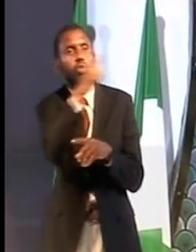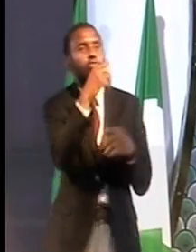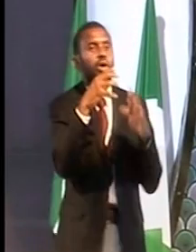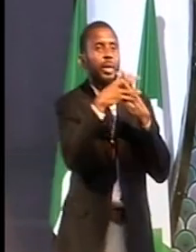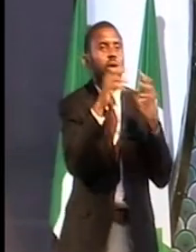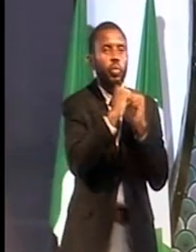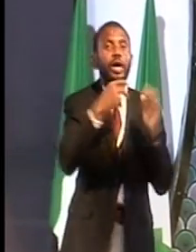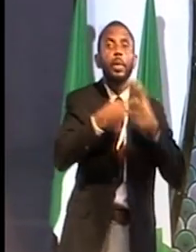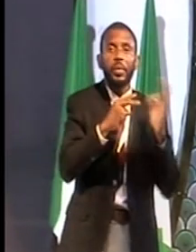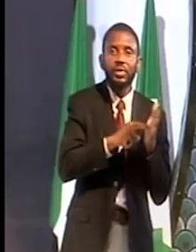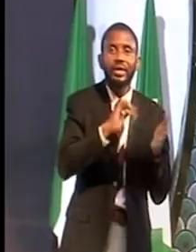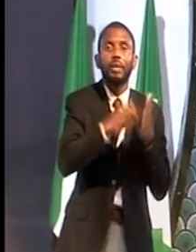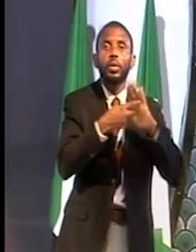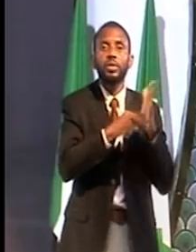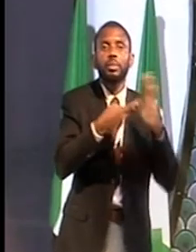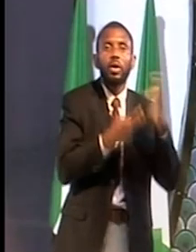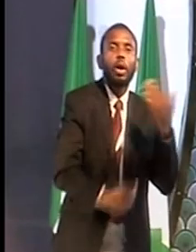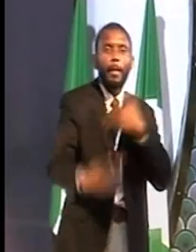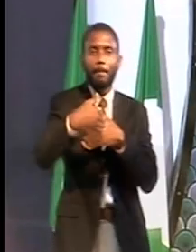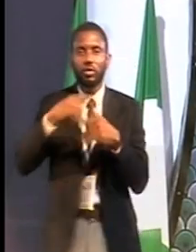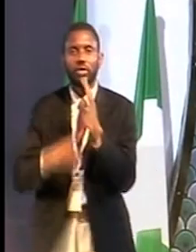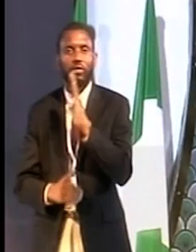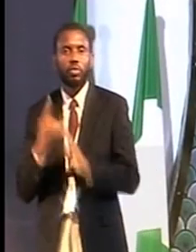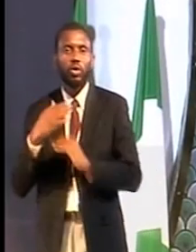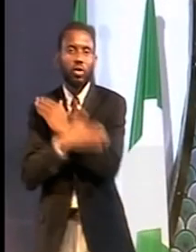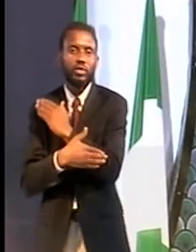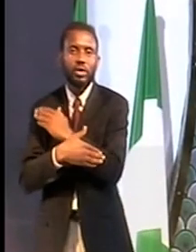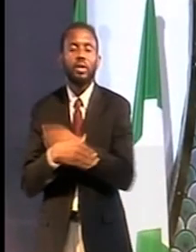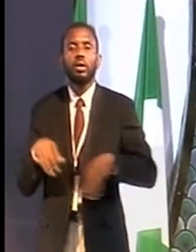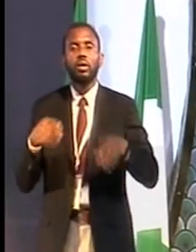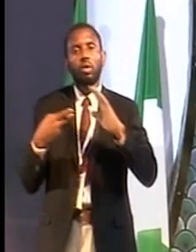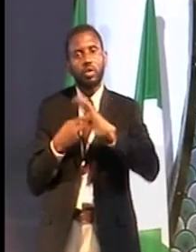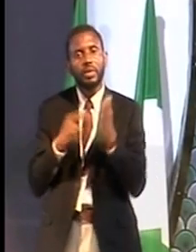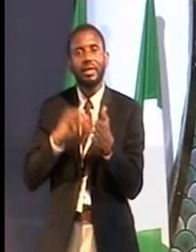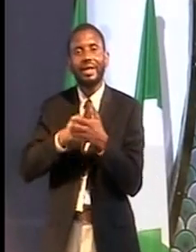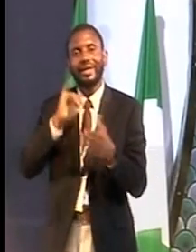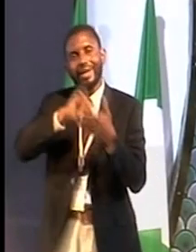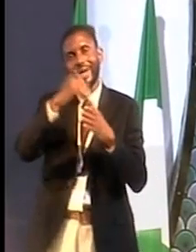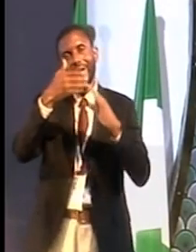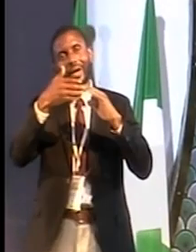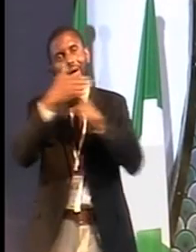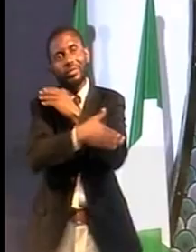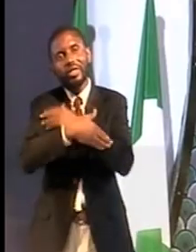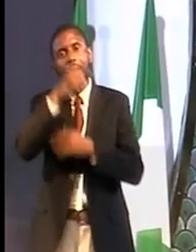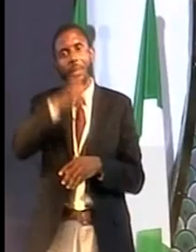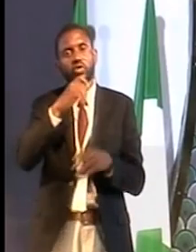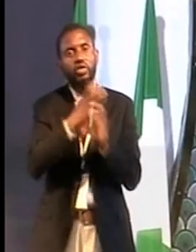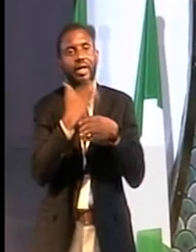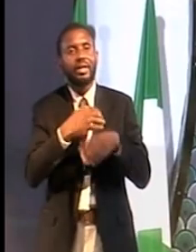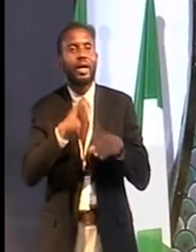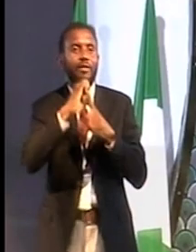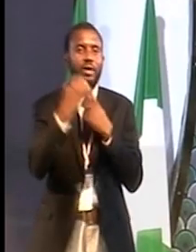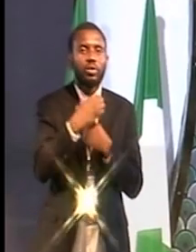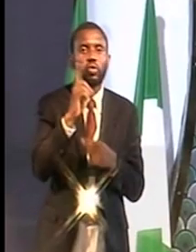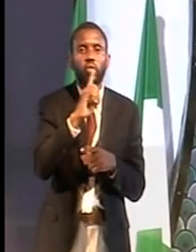But that purpose means coming back to develop your country. But it also means that that country must create an environment in which you can